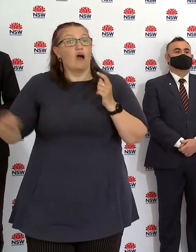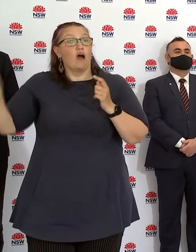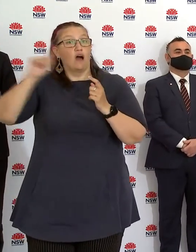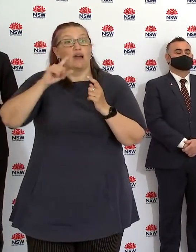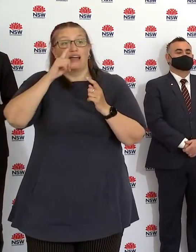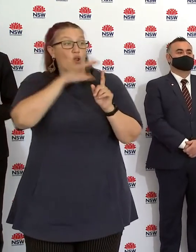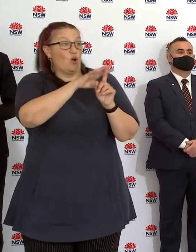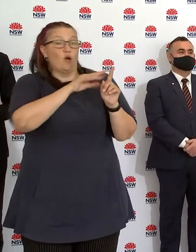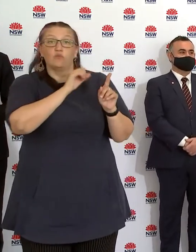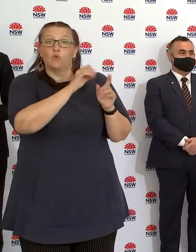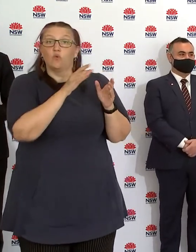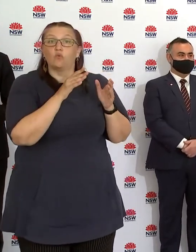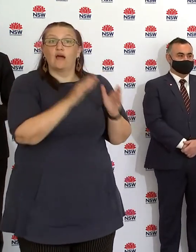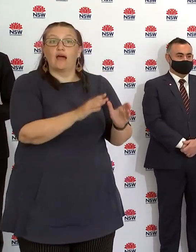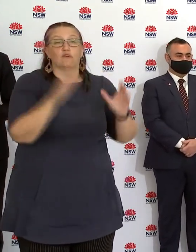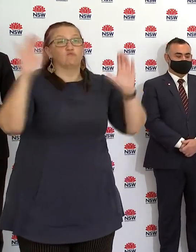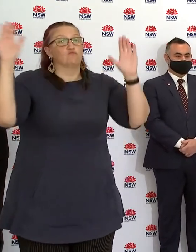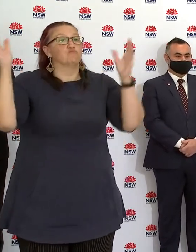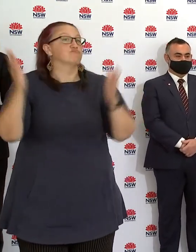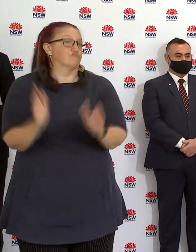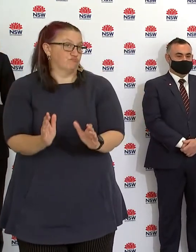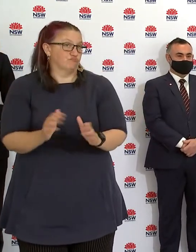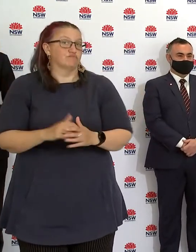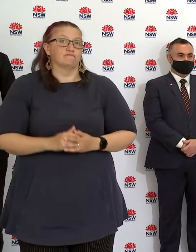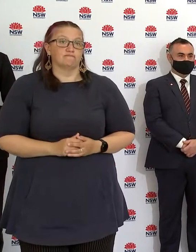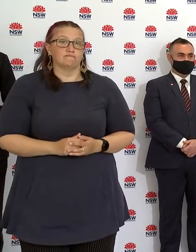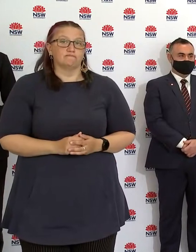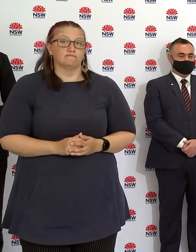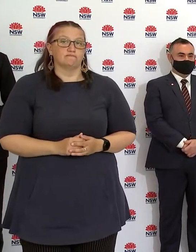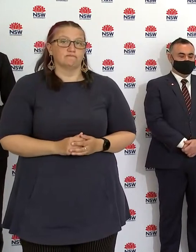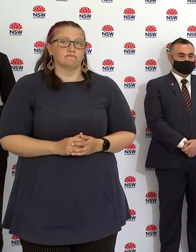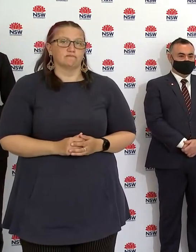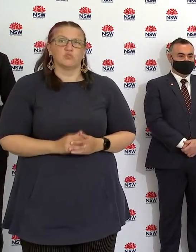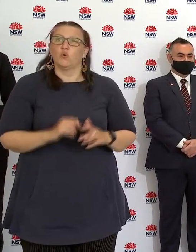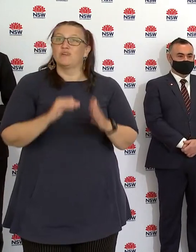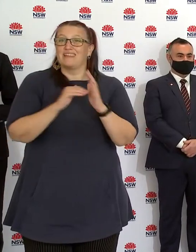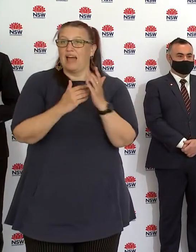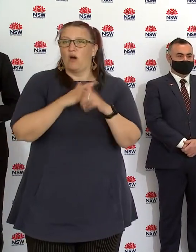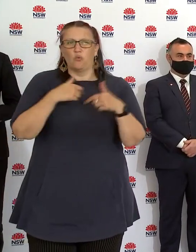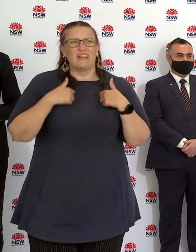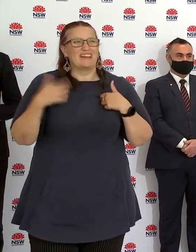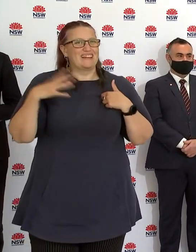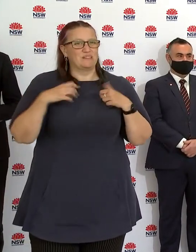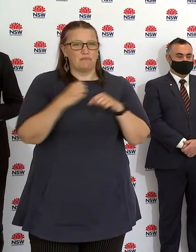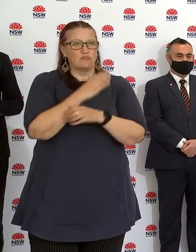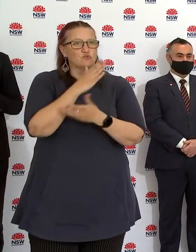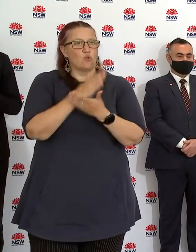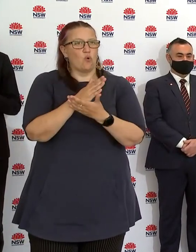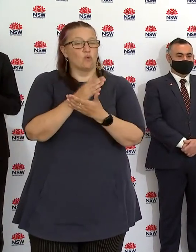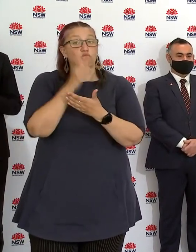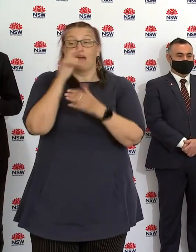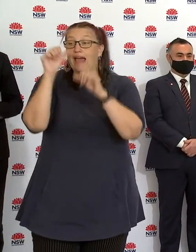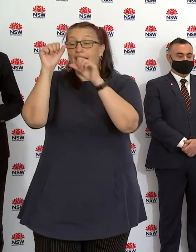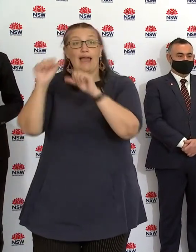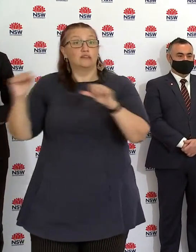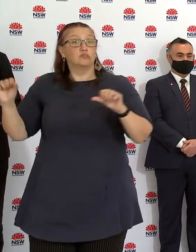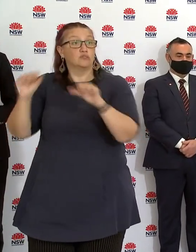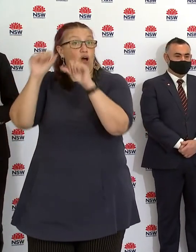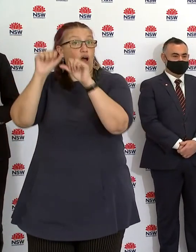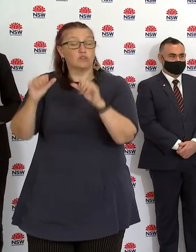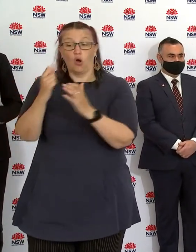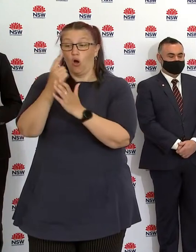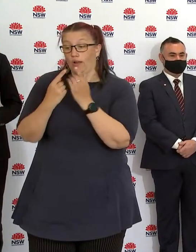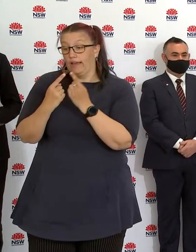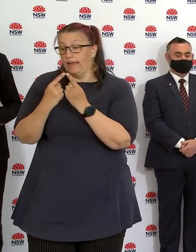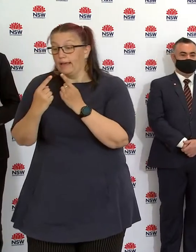firstly, we're going to make consistent the rules around shopping, which are the same as the rules around exercise. So we don't want anyone to go